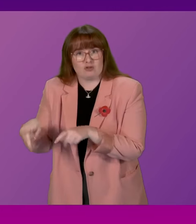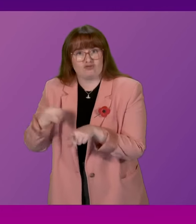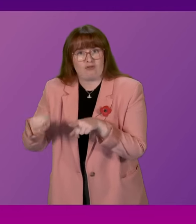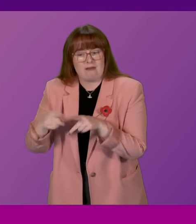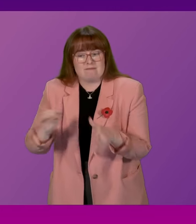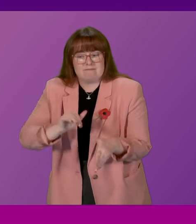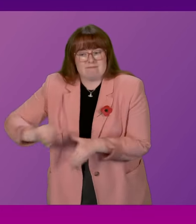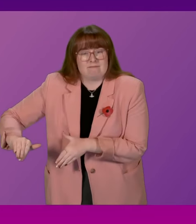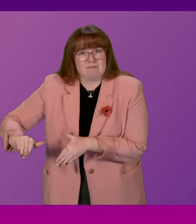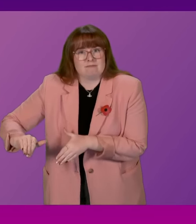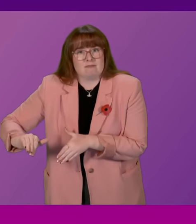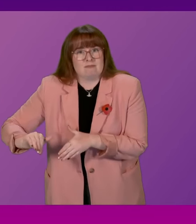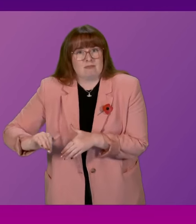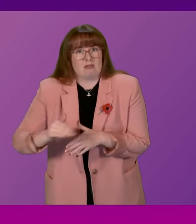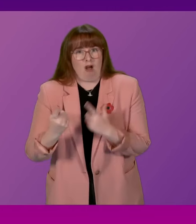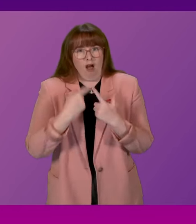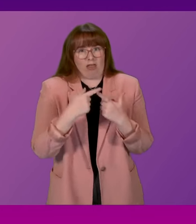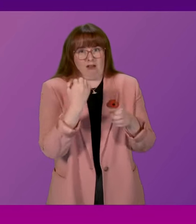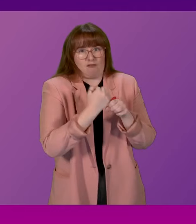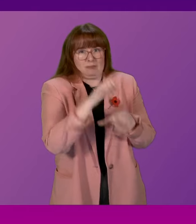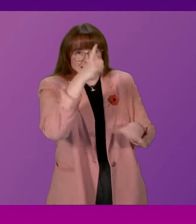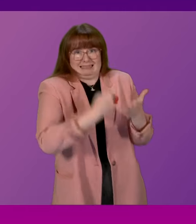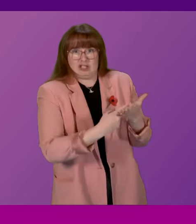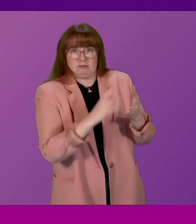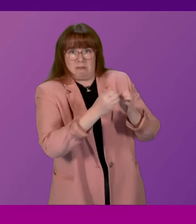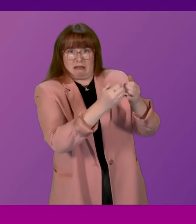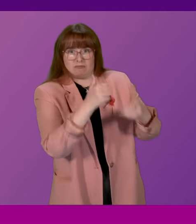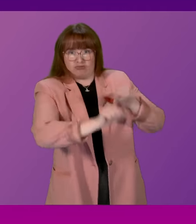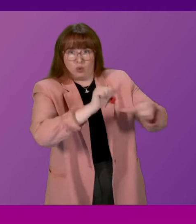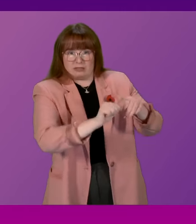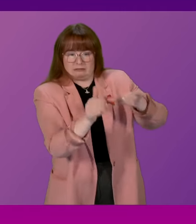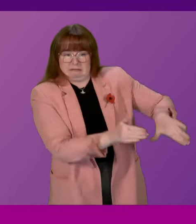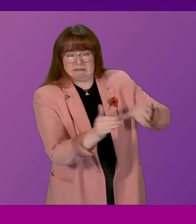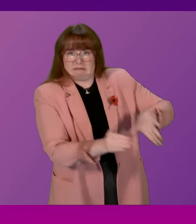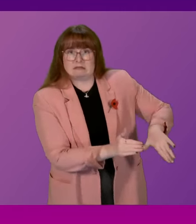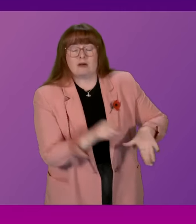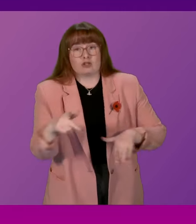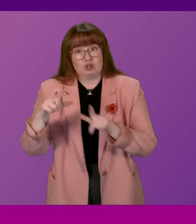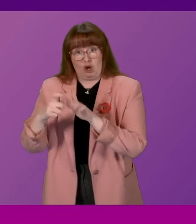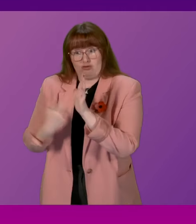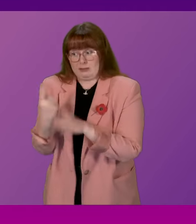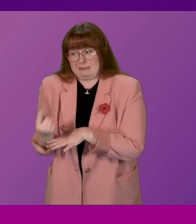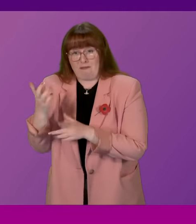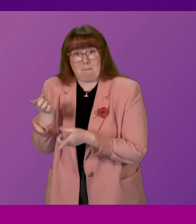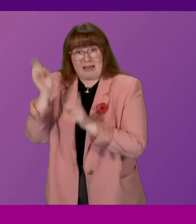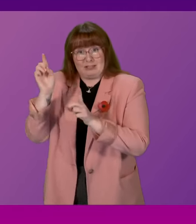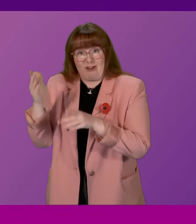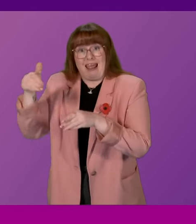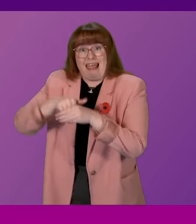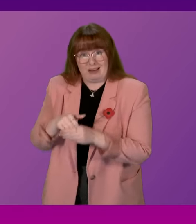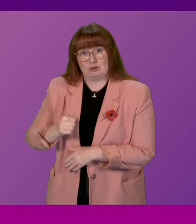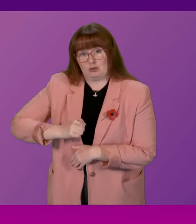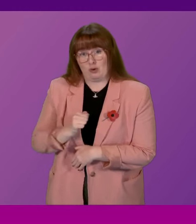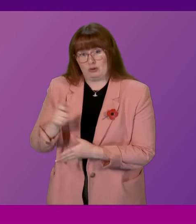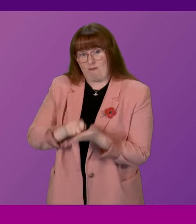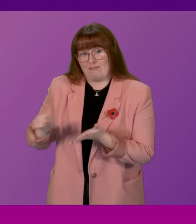devolved governments from decision-making. And, of course, during the early days of the pandemic, Douglas Ross was a minister within the Scotland